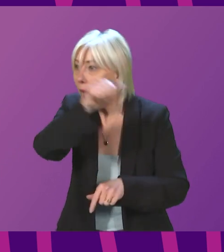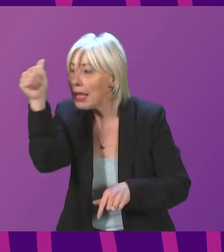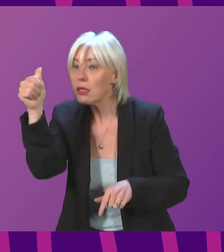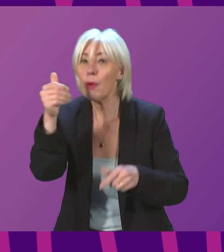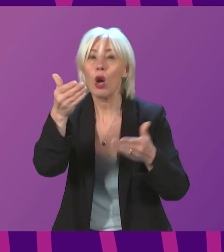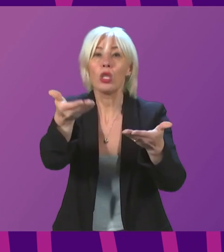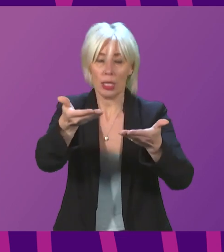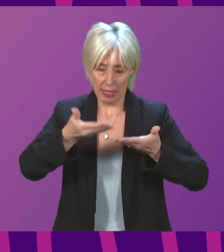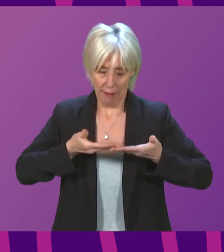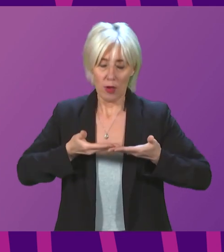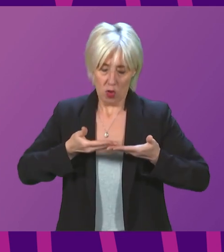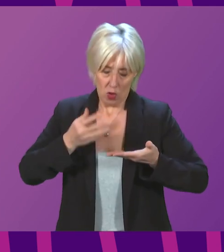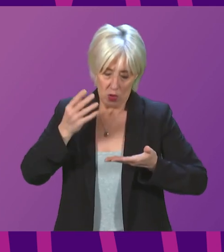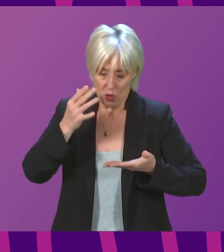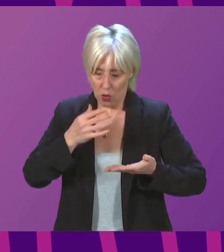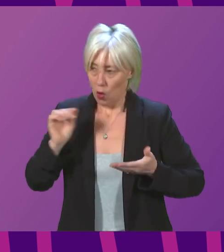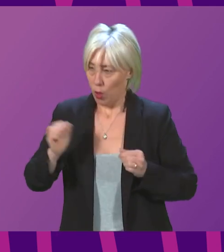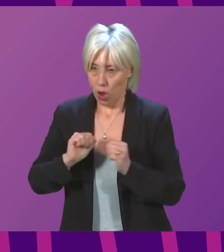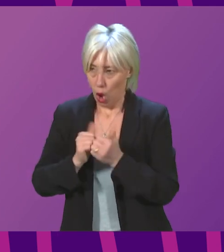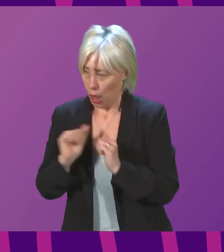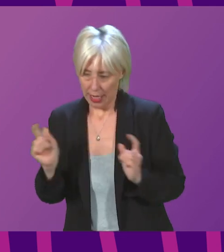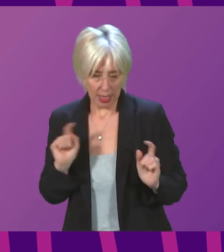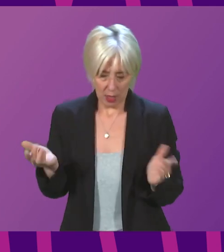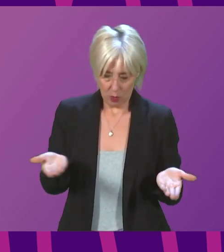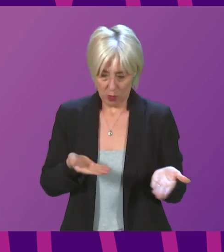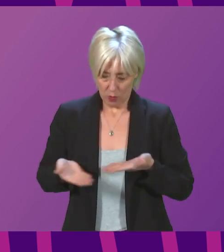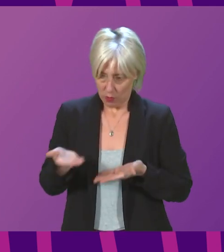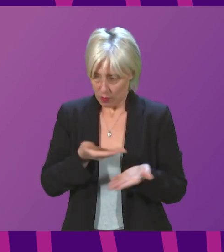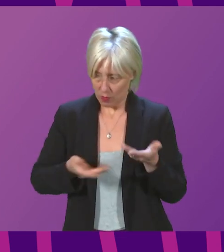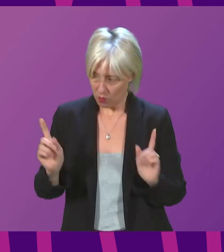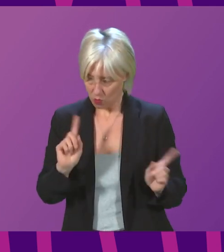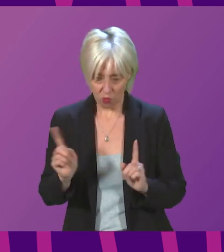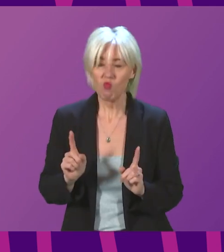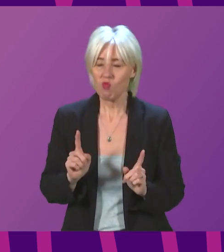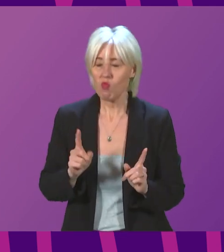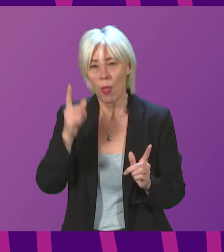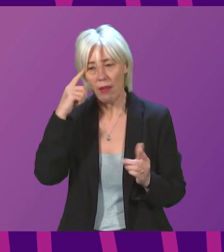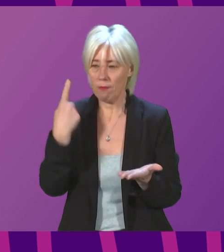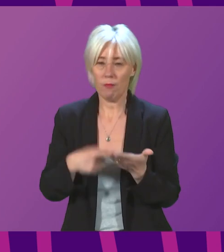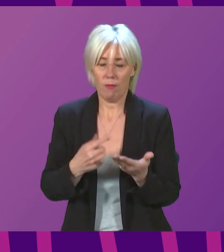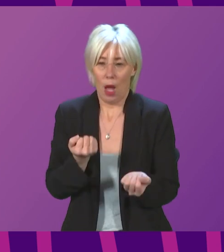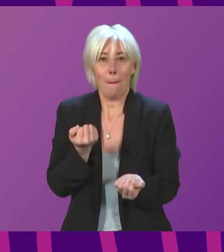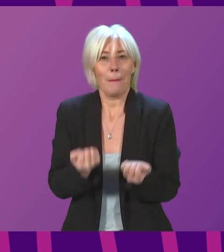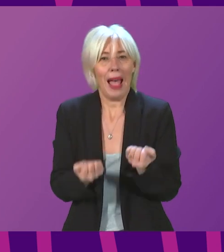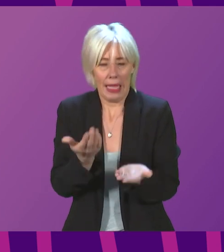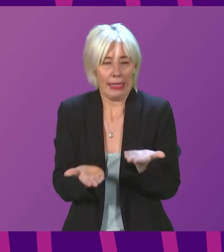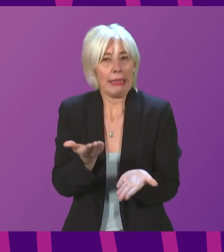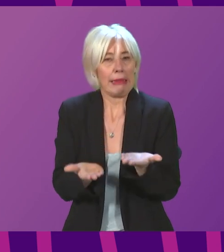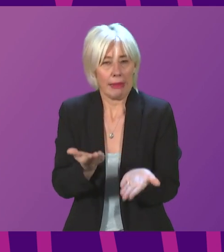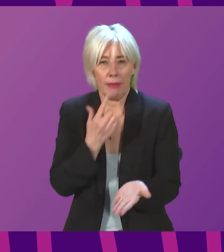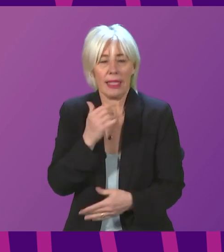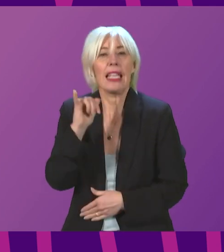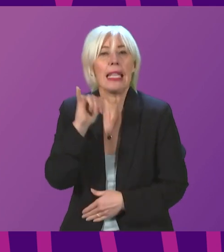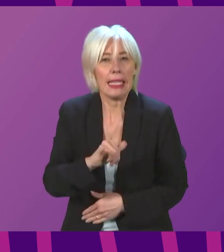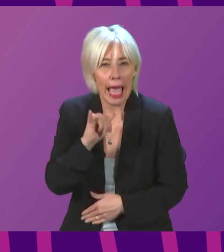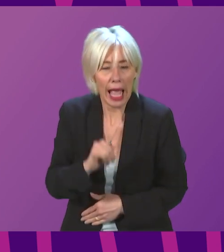applying my judgment to that with my government colleagues, and coming, I think, to a balanced decision that says, yes, we